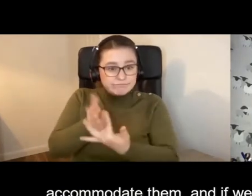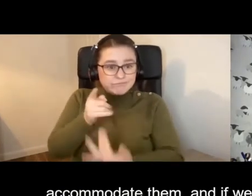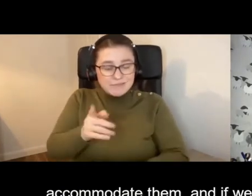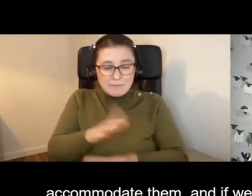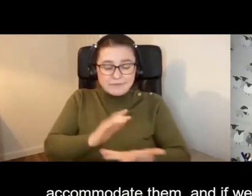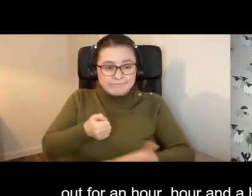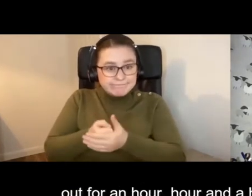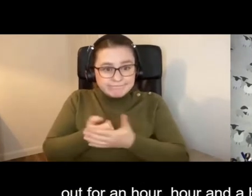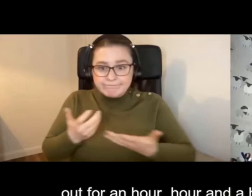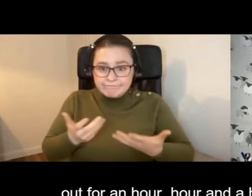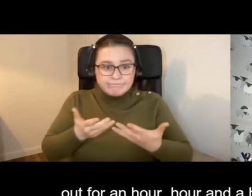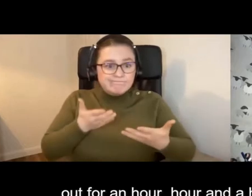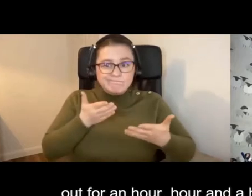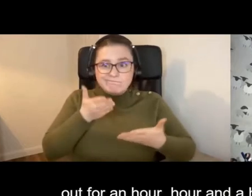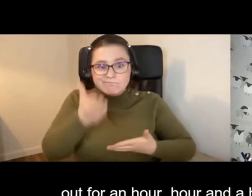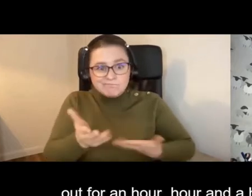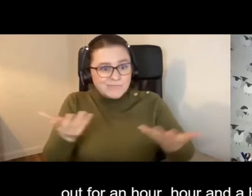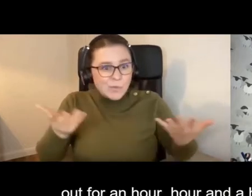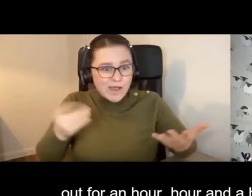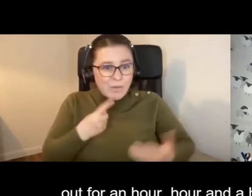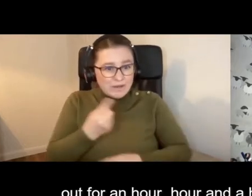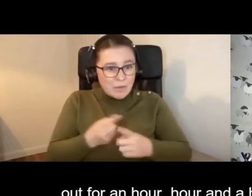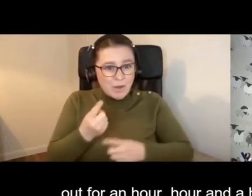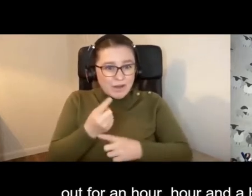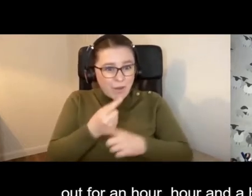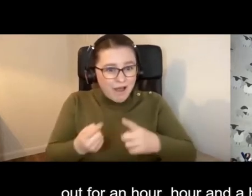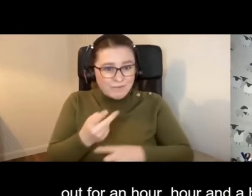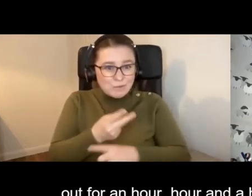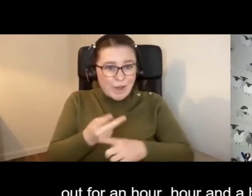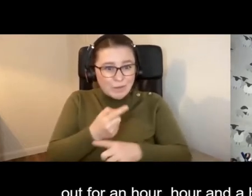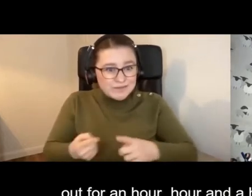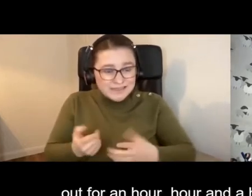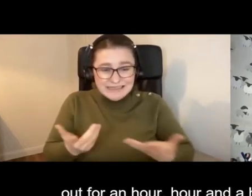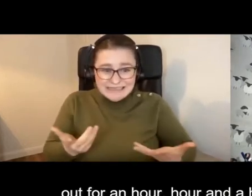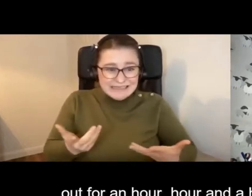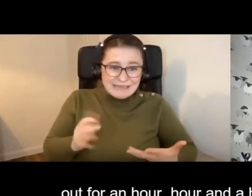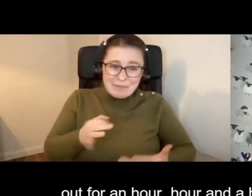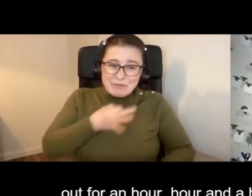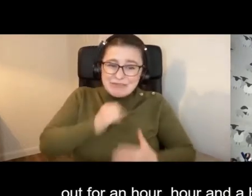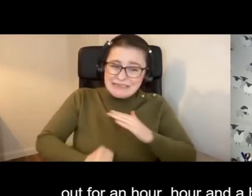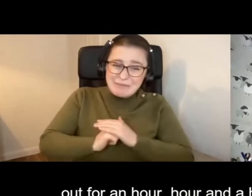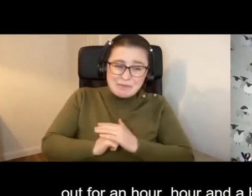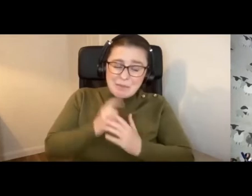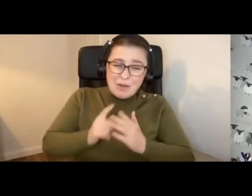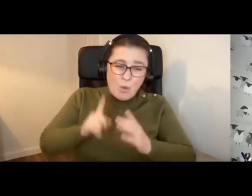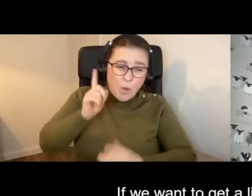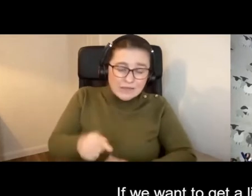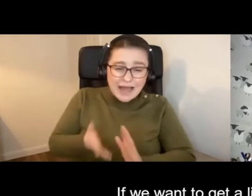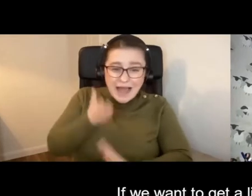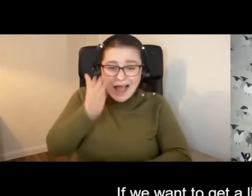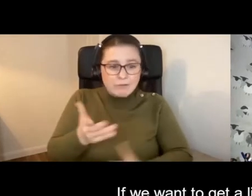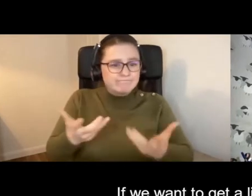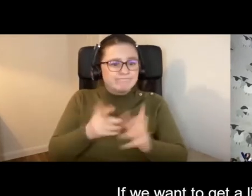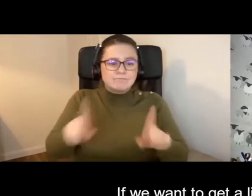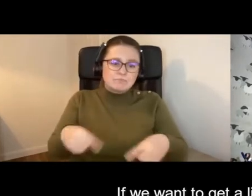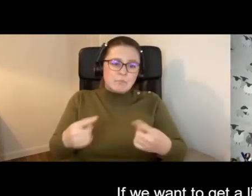limited to going out for an hour, hour and a half, two hours, maybe you might risk, but certainly not out for the day. If we want to